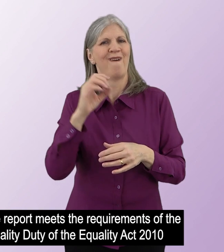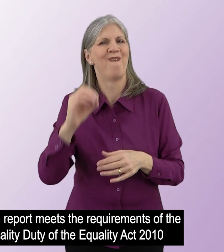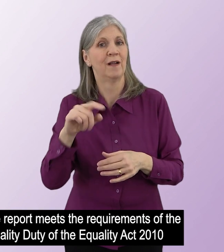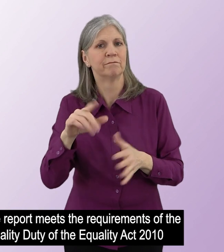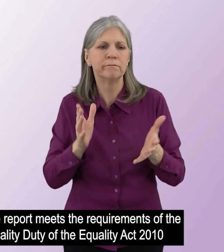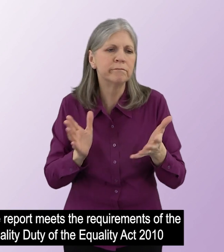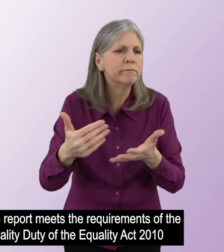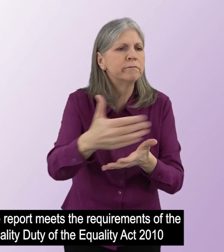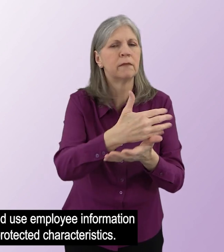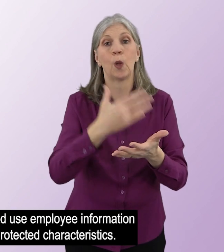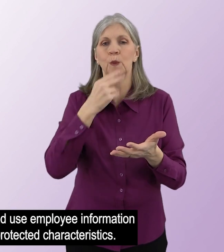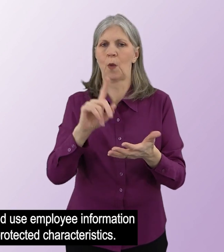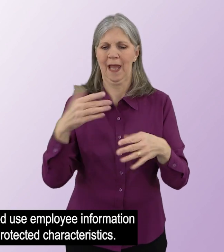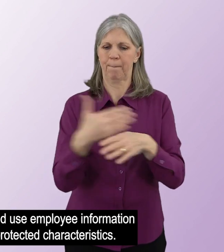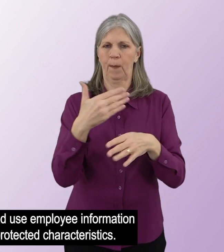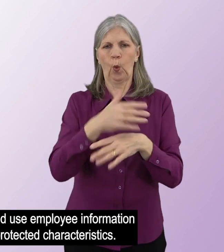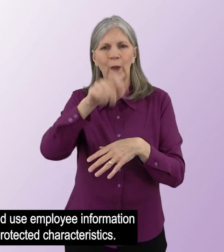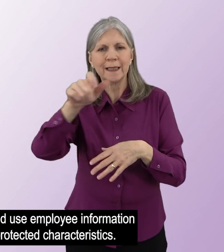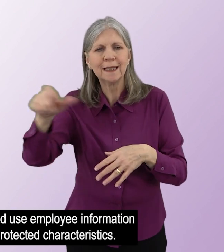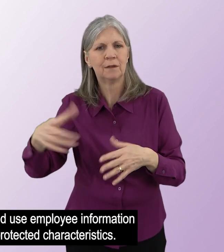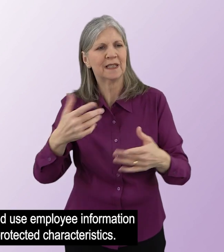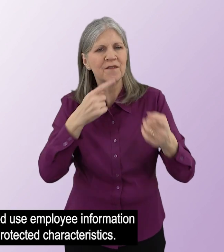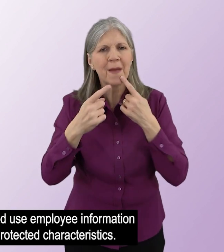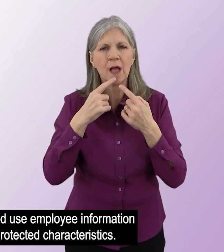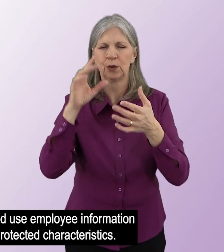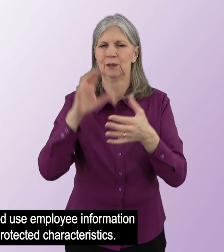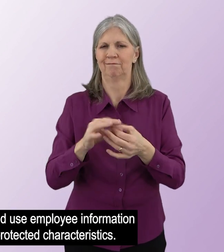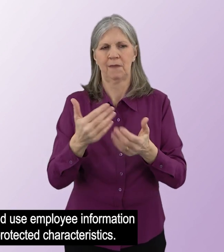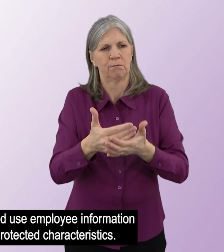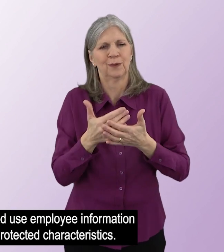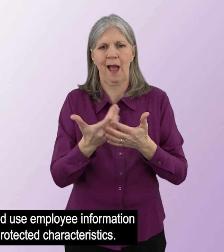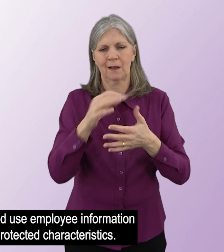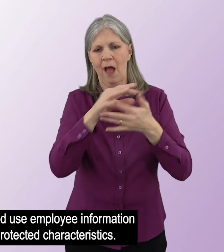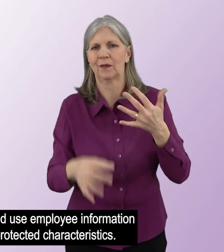2010 to gather and use employee information on the protected characteristics.